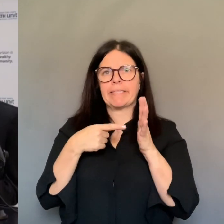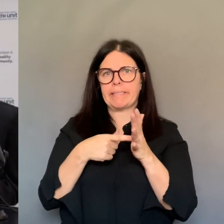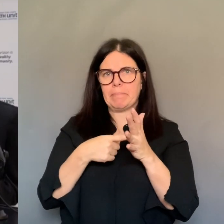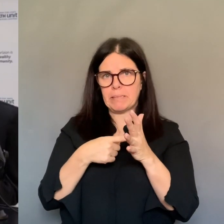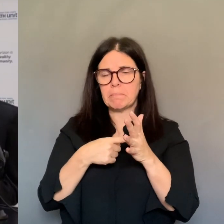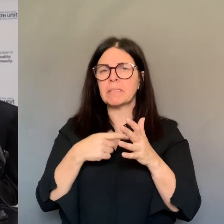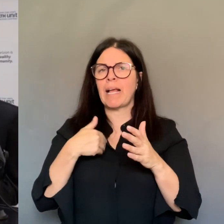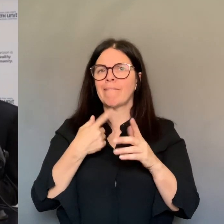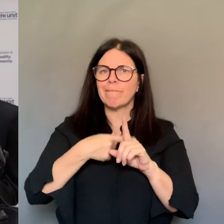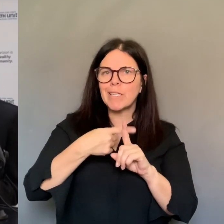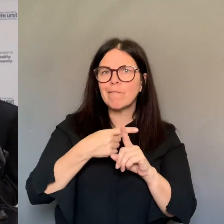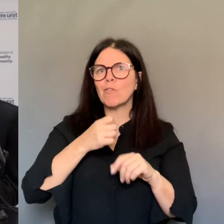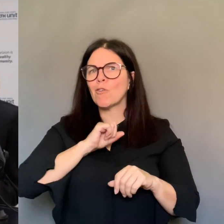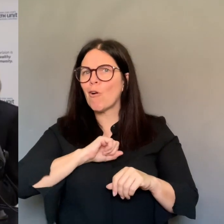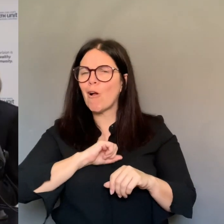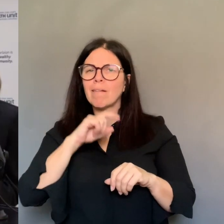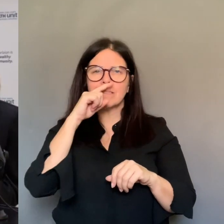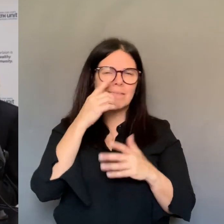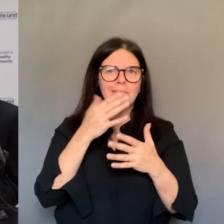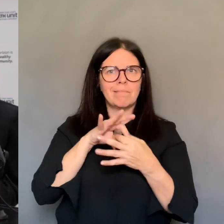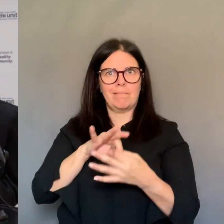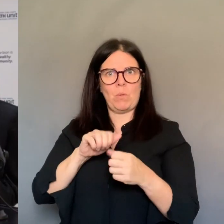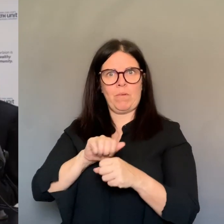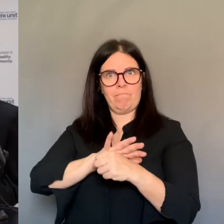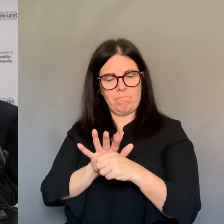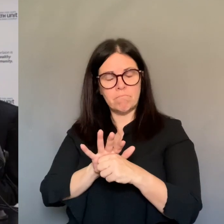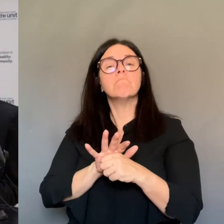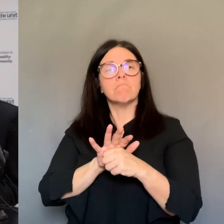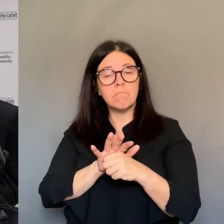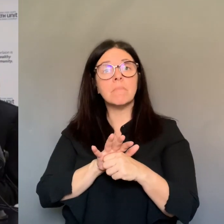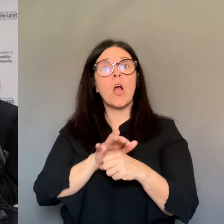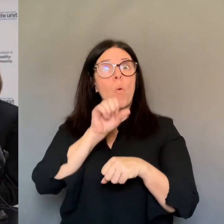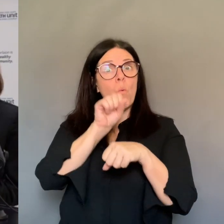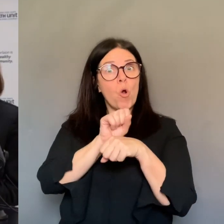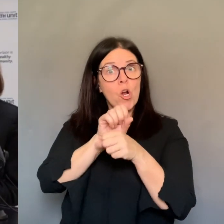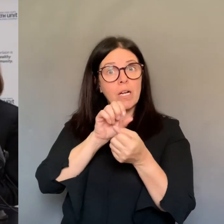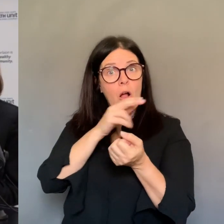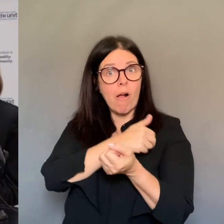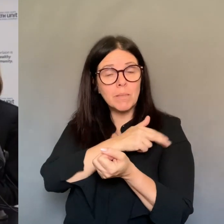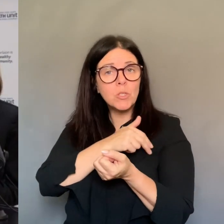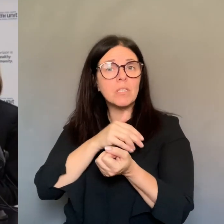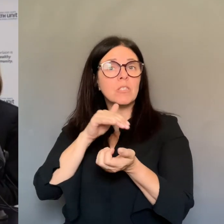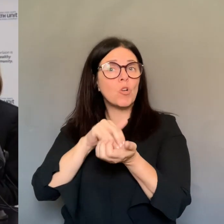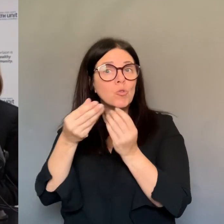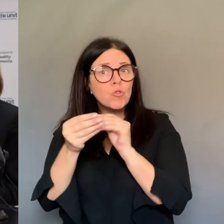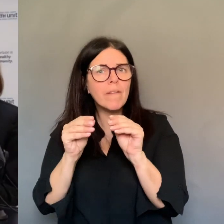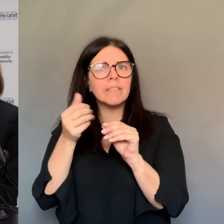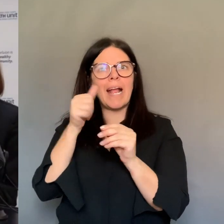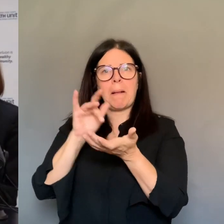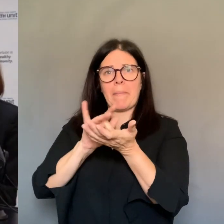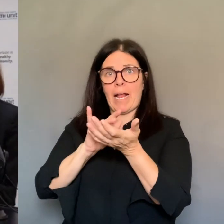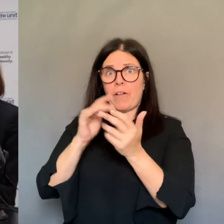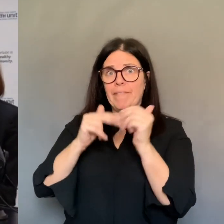staff who work in healthcare facilities. Symptomatic residents and staff in long-term care facilities and retirement homes.